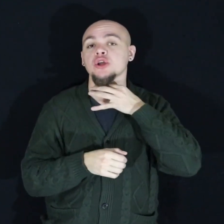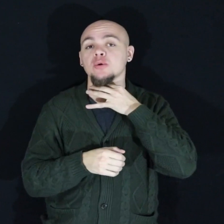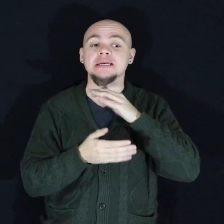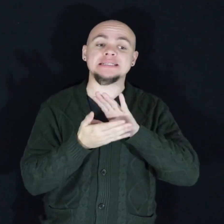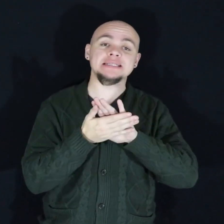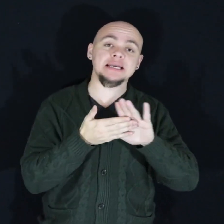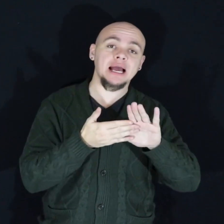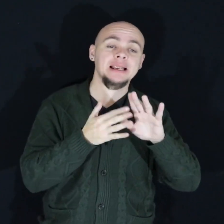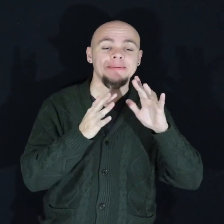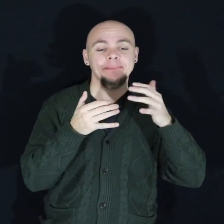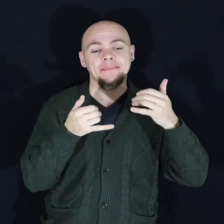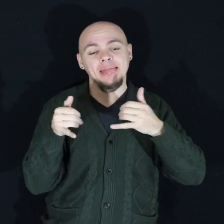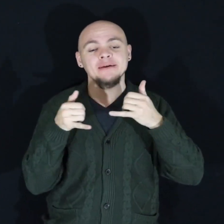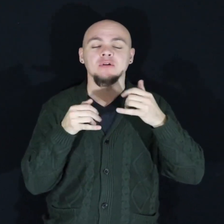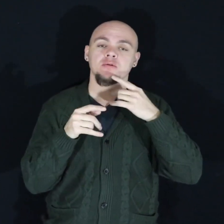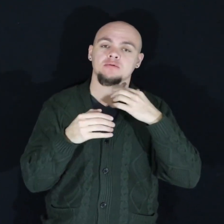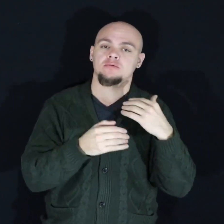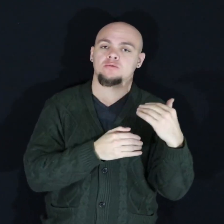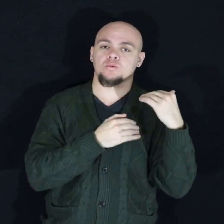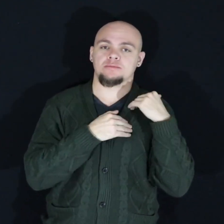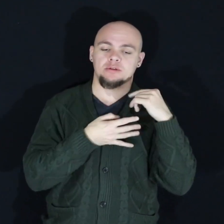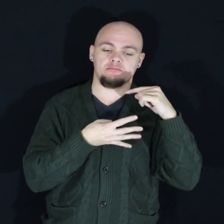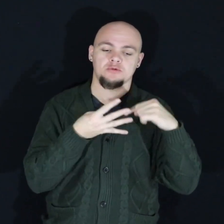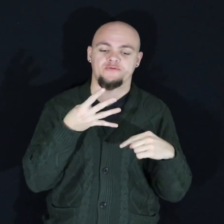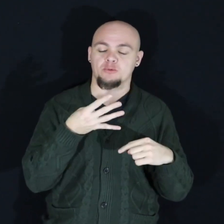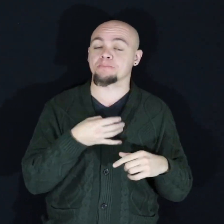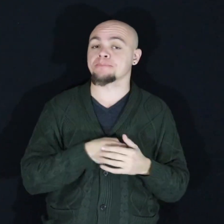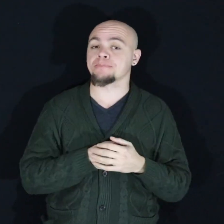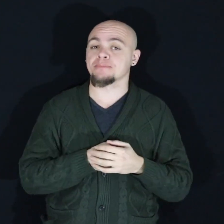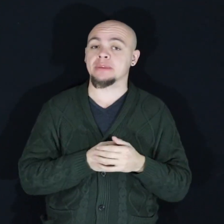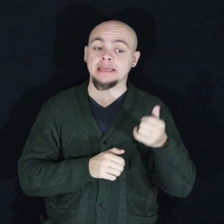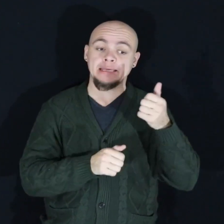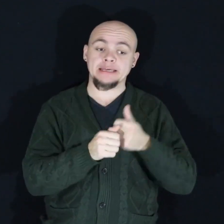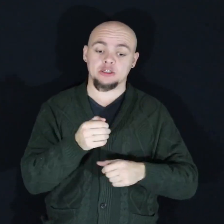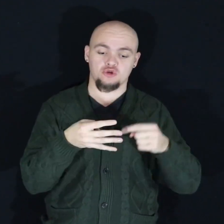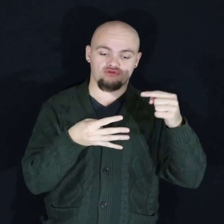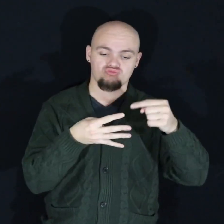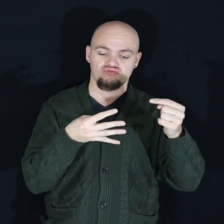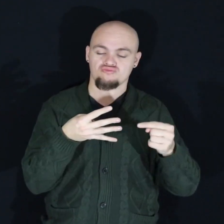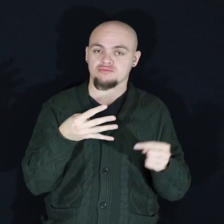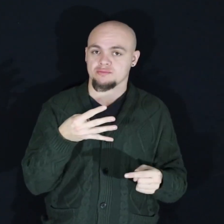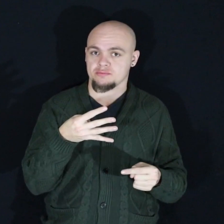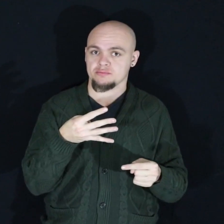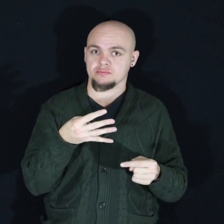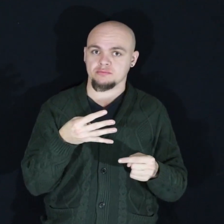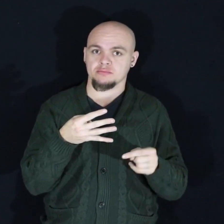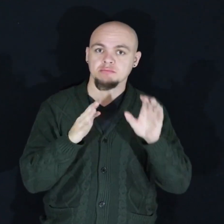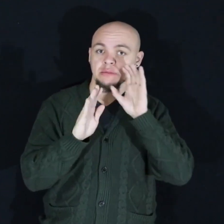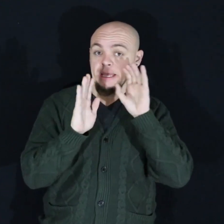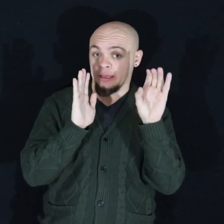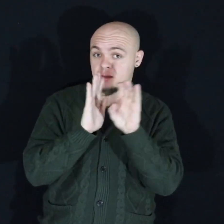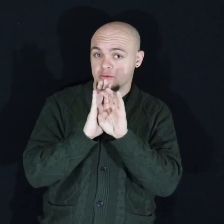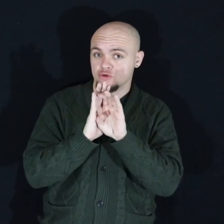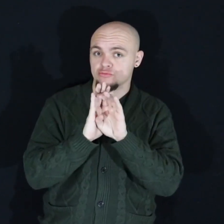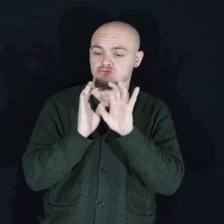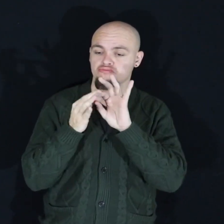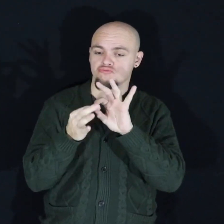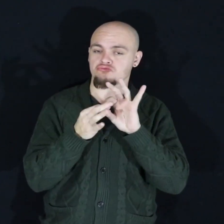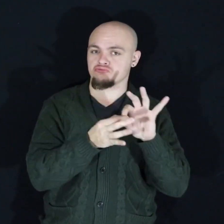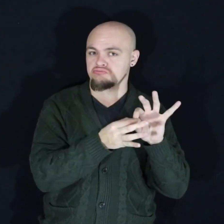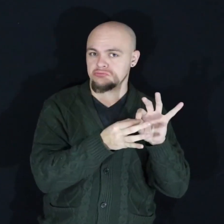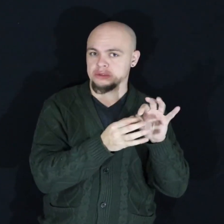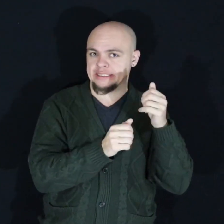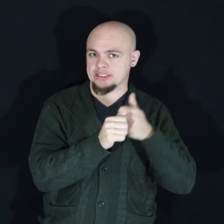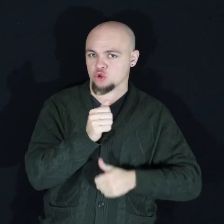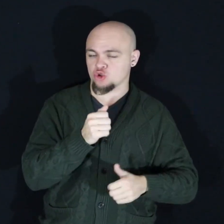playful and responsible each set of temperament each set of illustrations represented each temperament